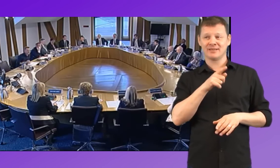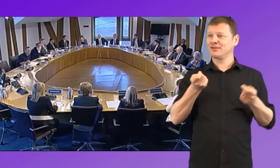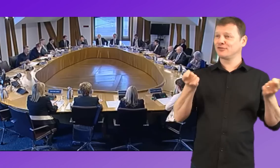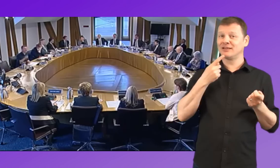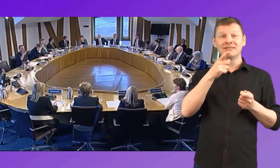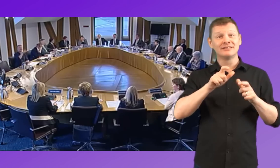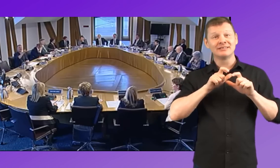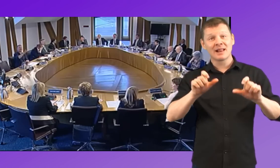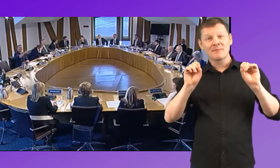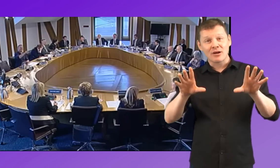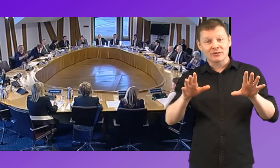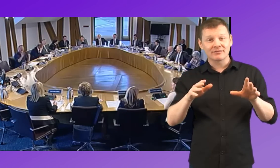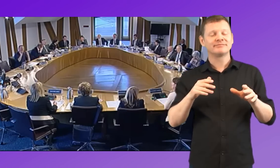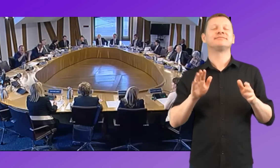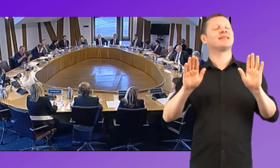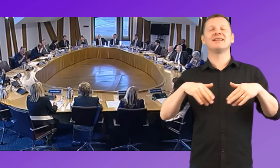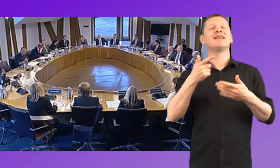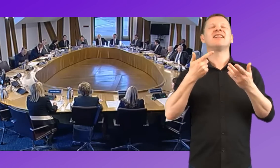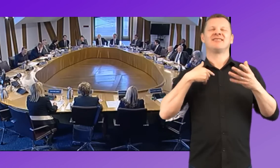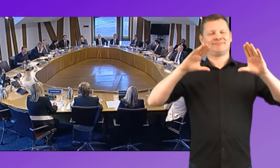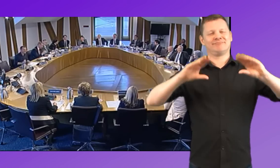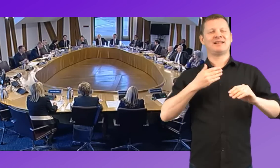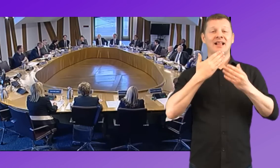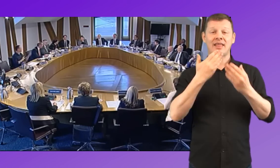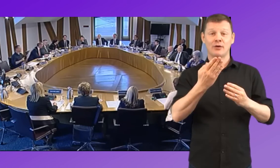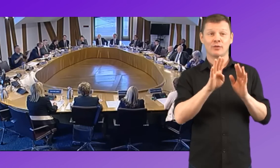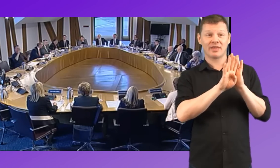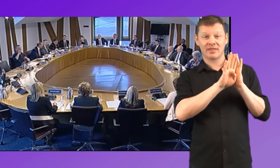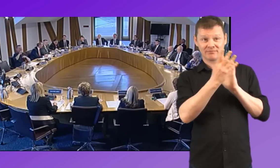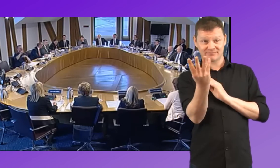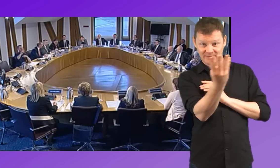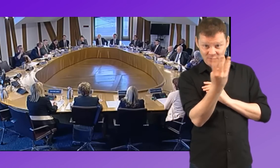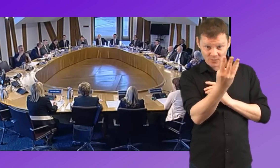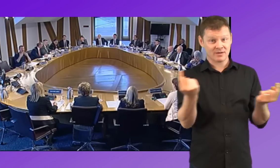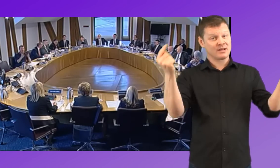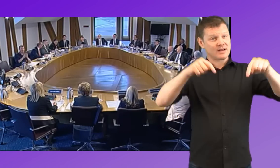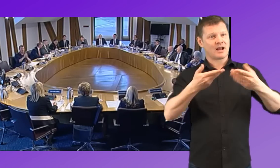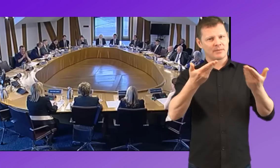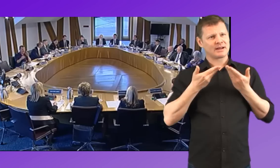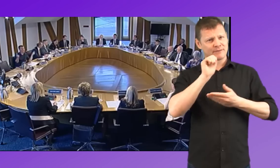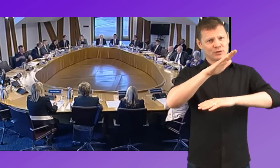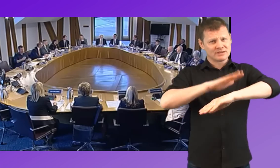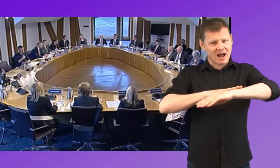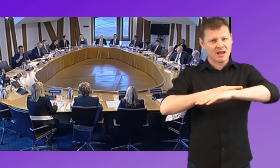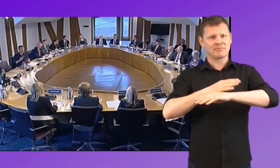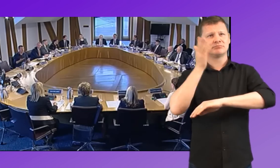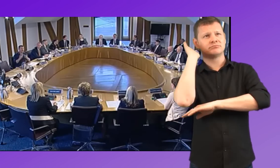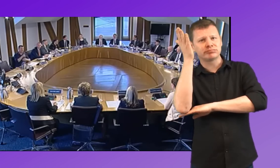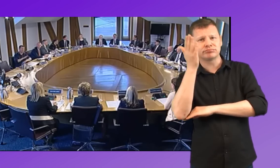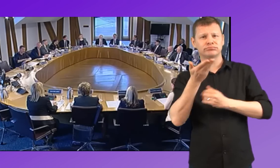magical. Can I thank the panel for coming along this morning and giving up your time to come and